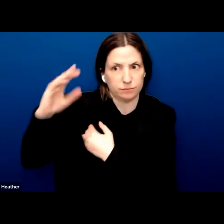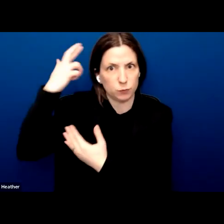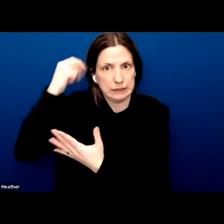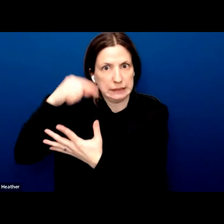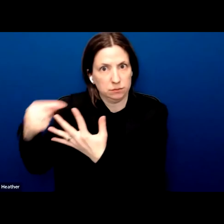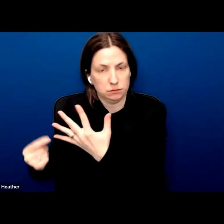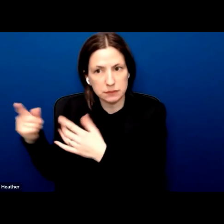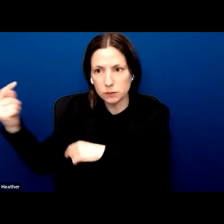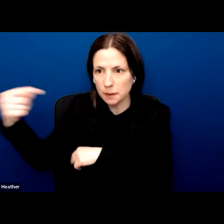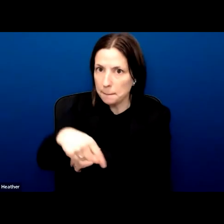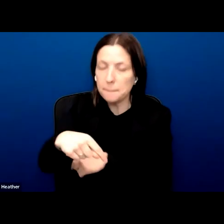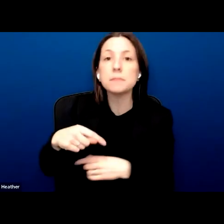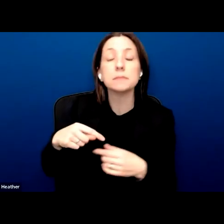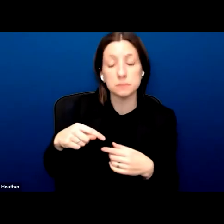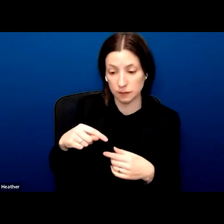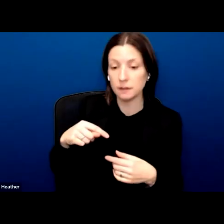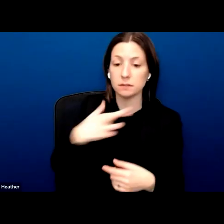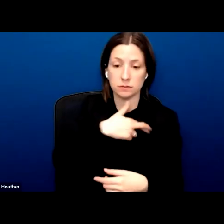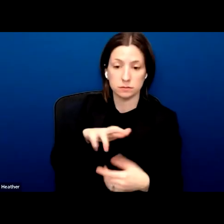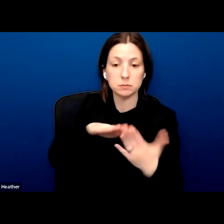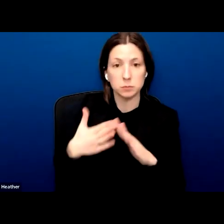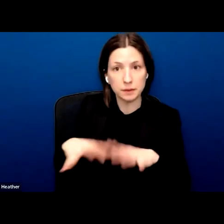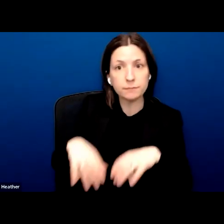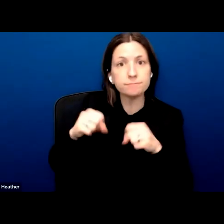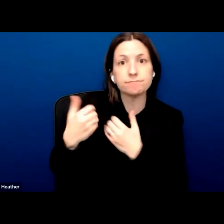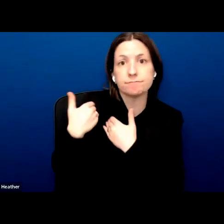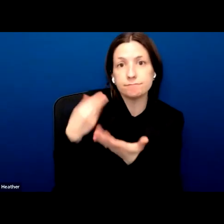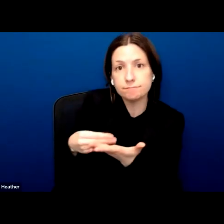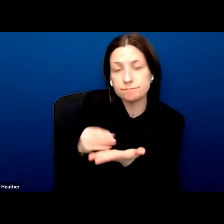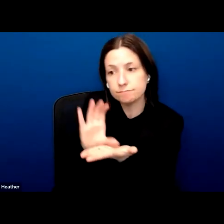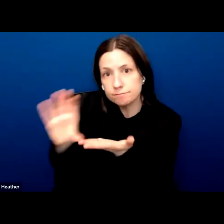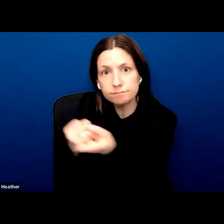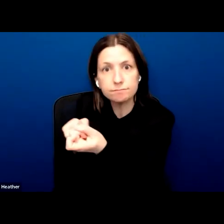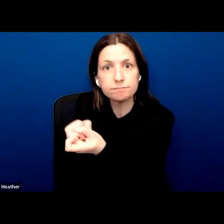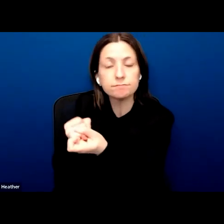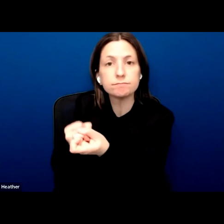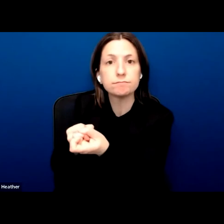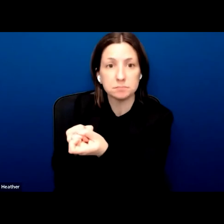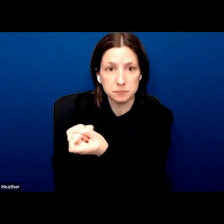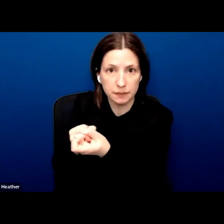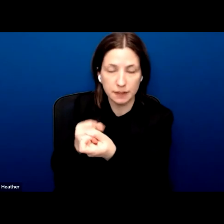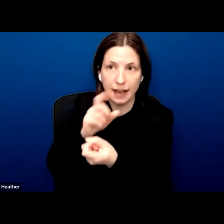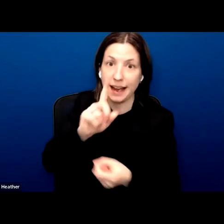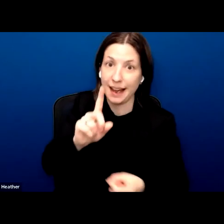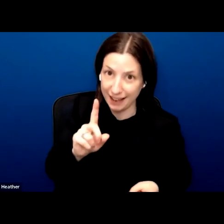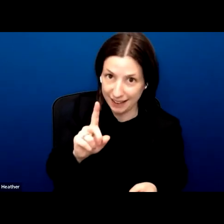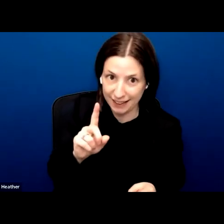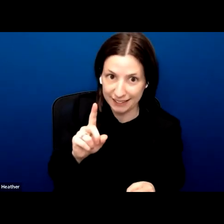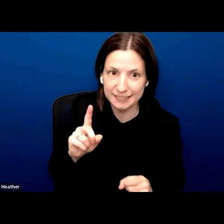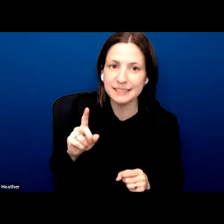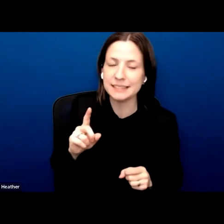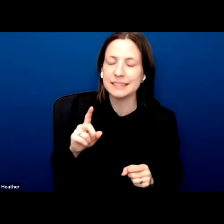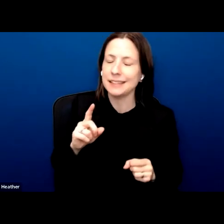faith communities will take some responsibility for the financing and for the support. And generally, there are lots of sweeping